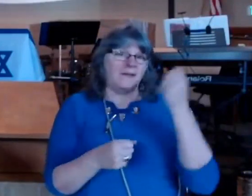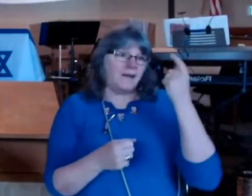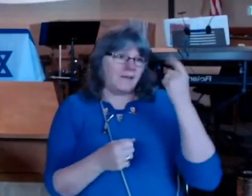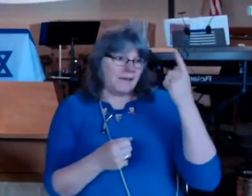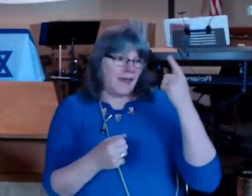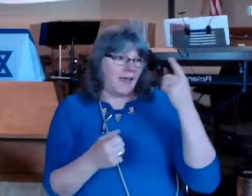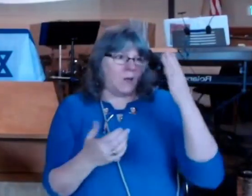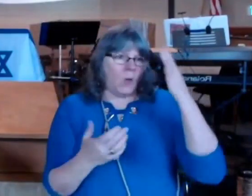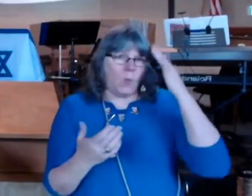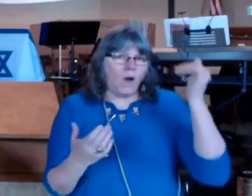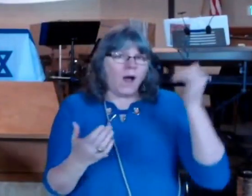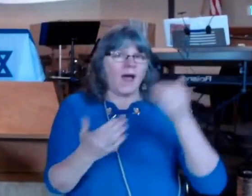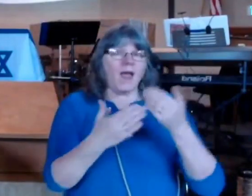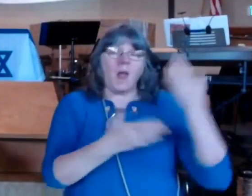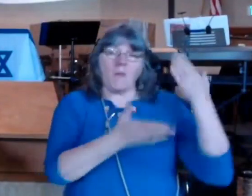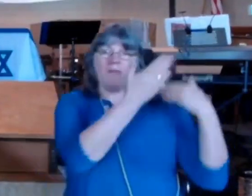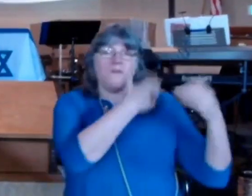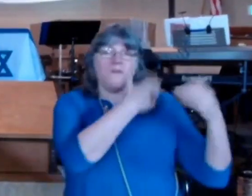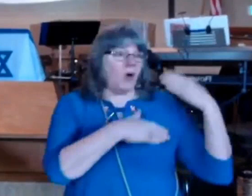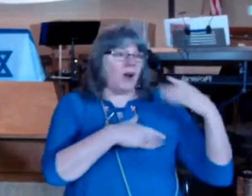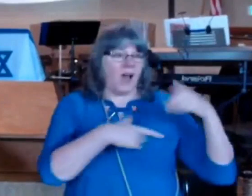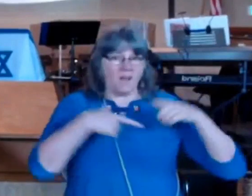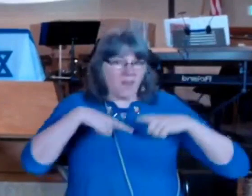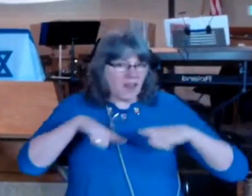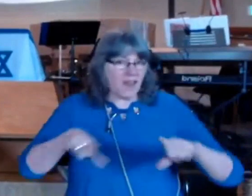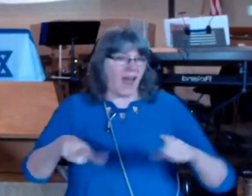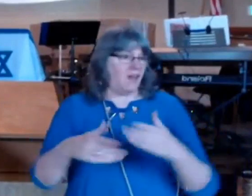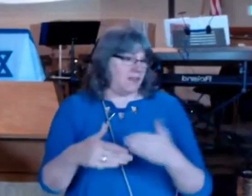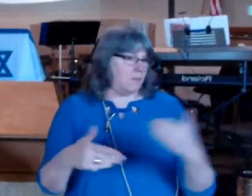slide things where am I okay